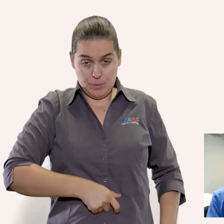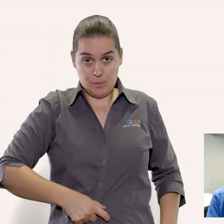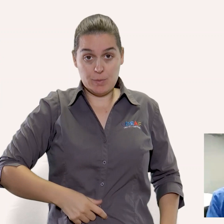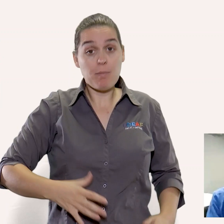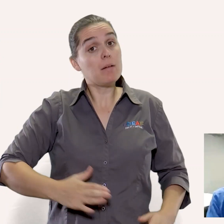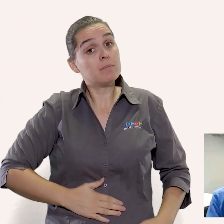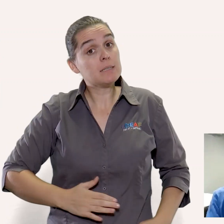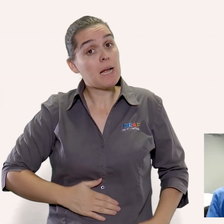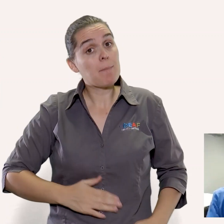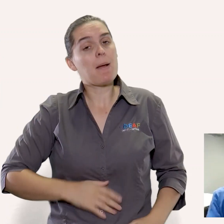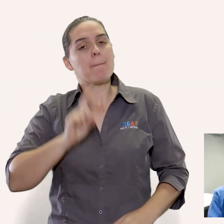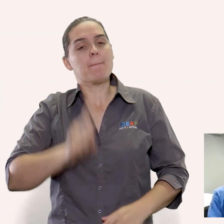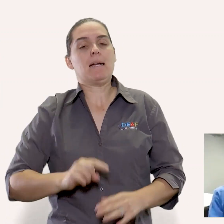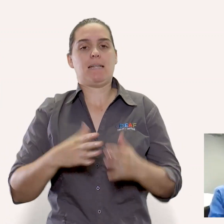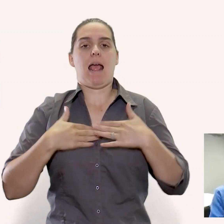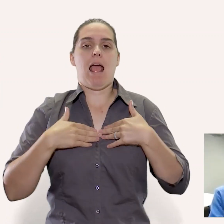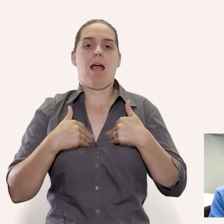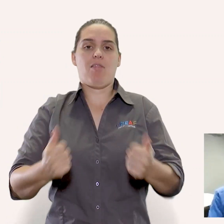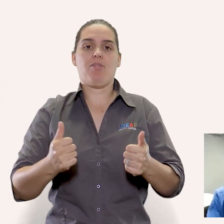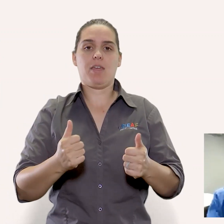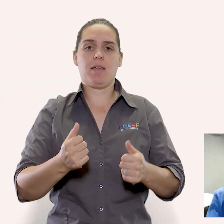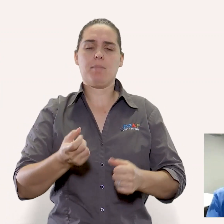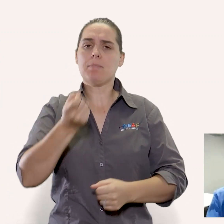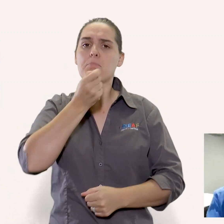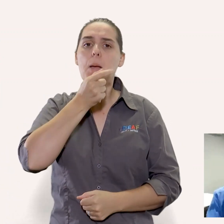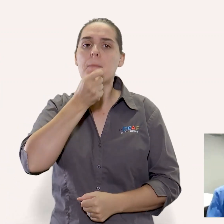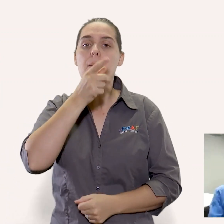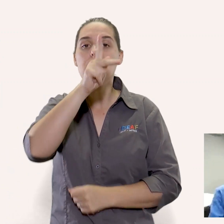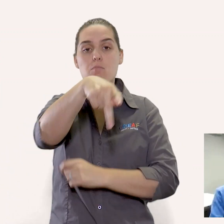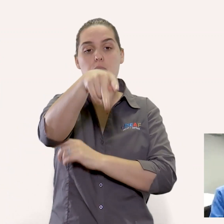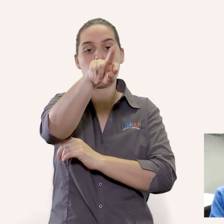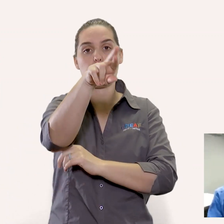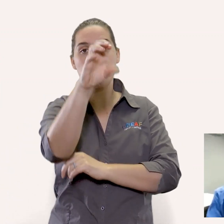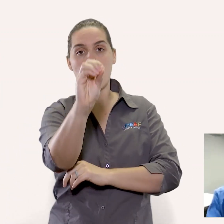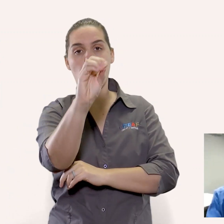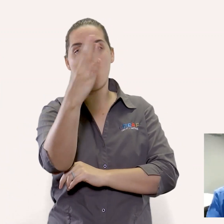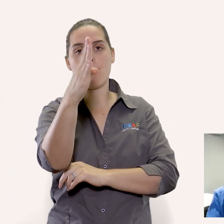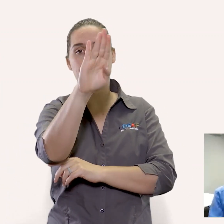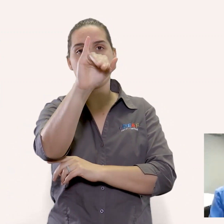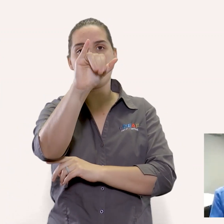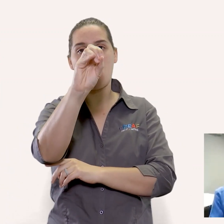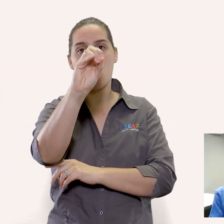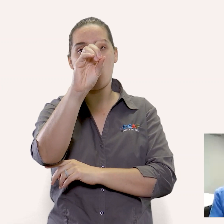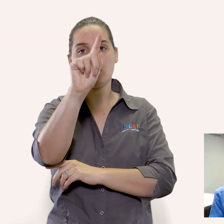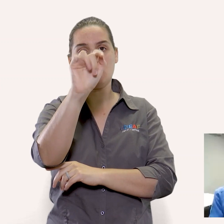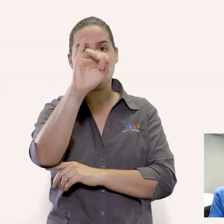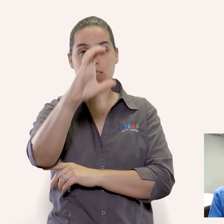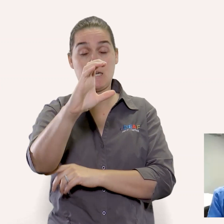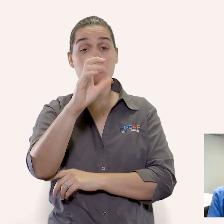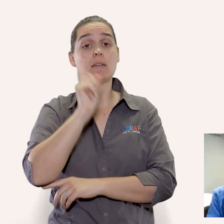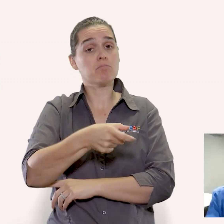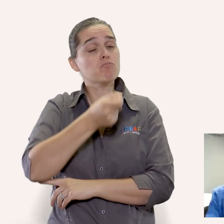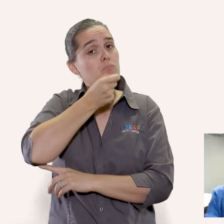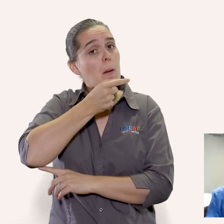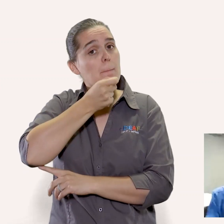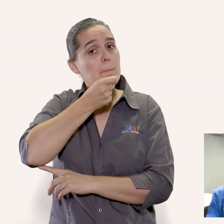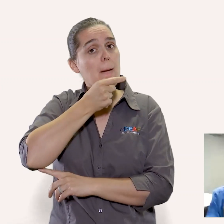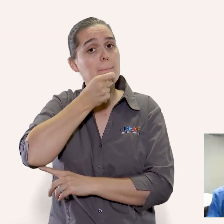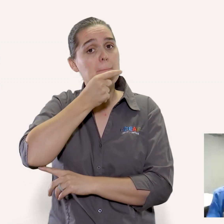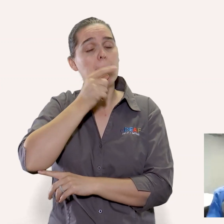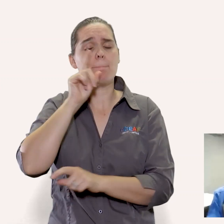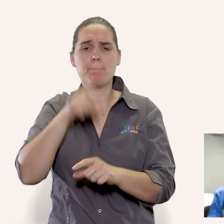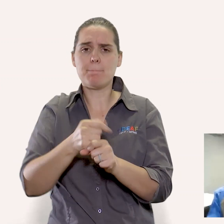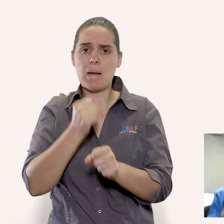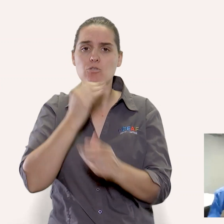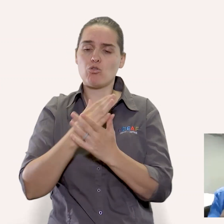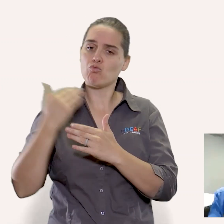immune response so if you want to be healthy in winter you want to be healthy against viruses and handle viral infections better you've got to